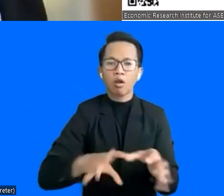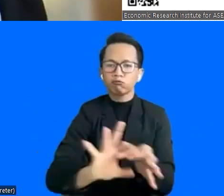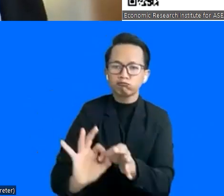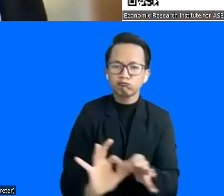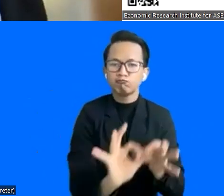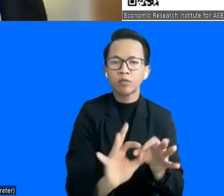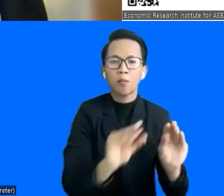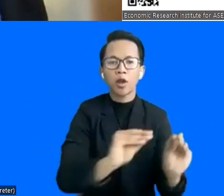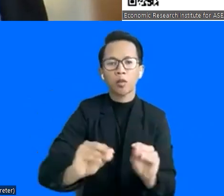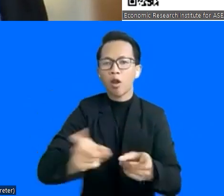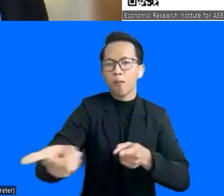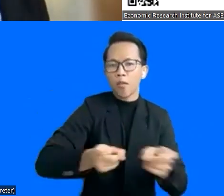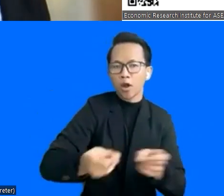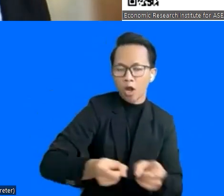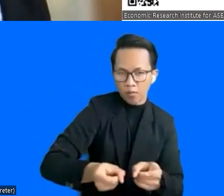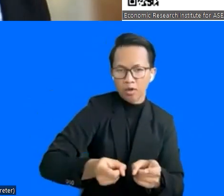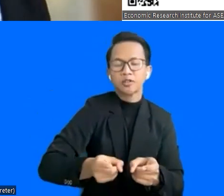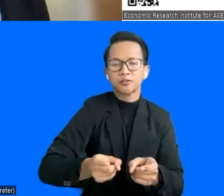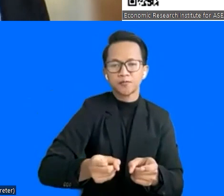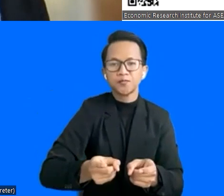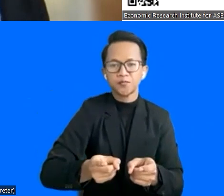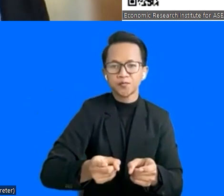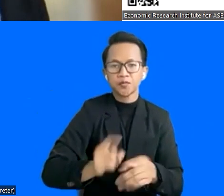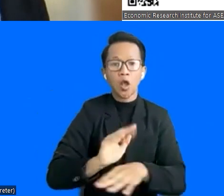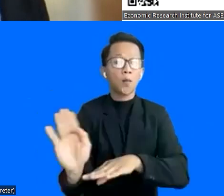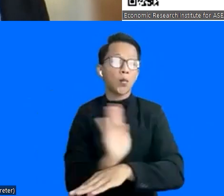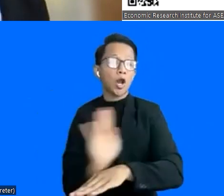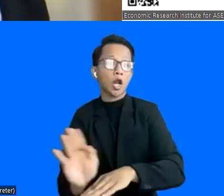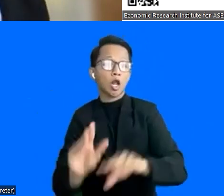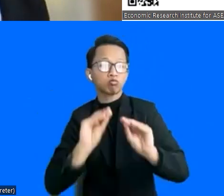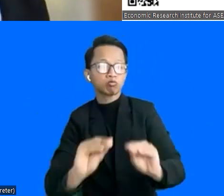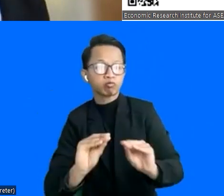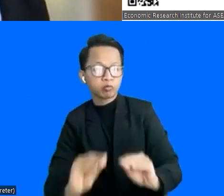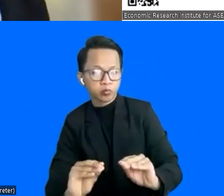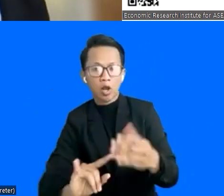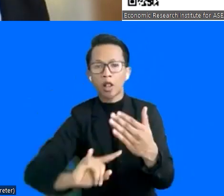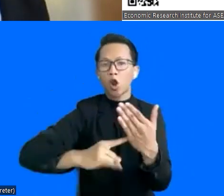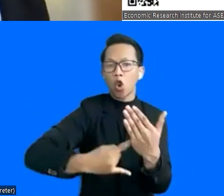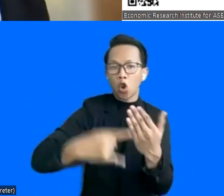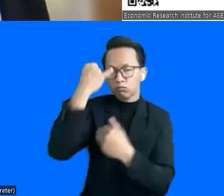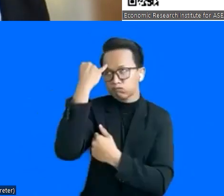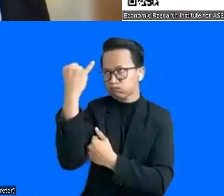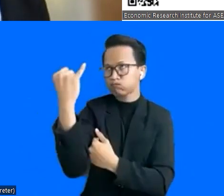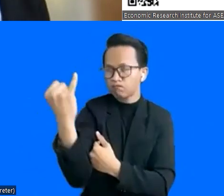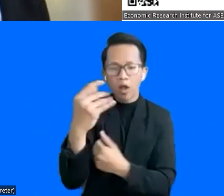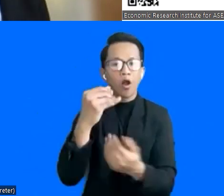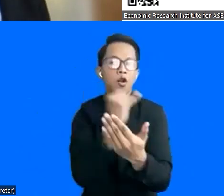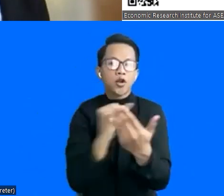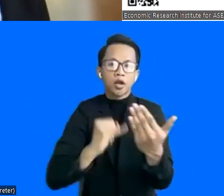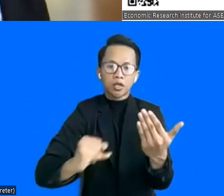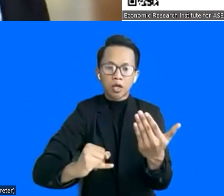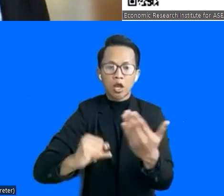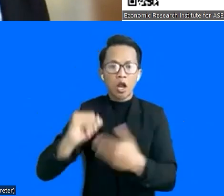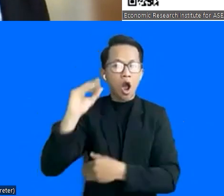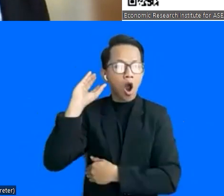educational management, instructional design, business coaching and mentoring, technology innovations and design, audio and